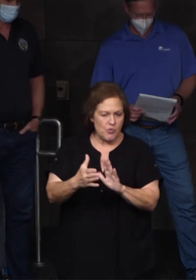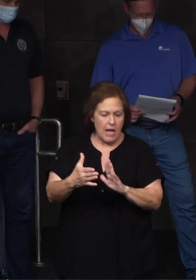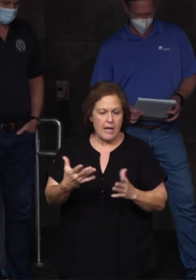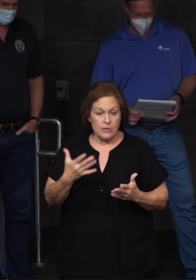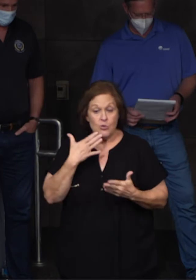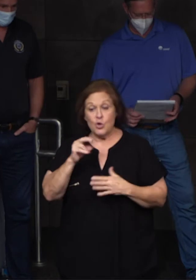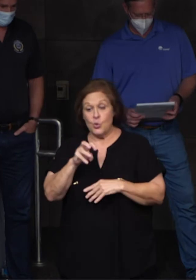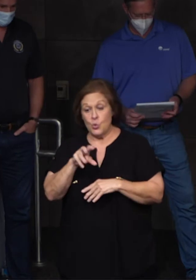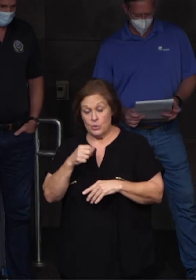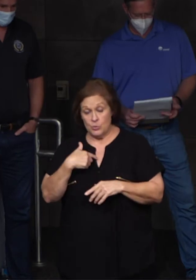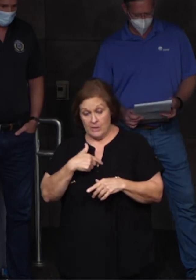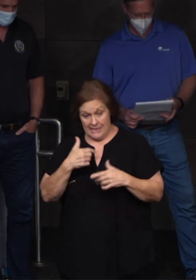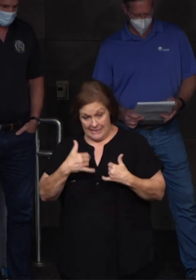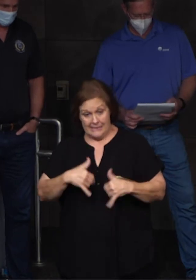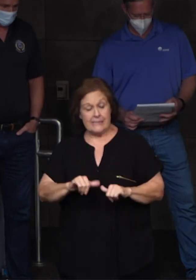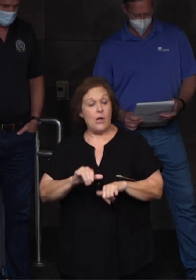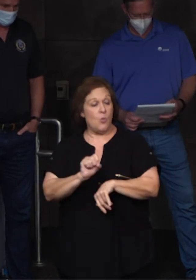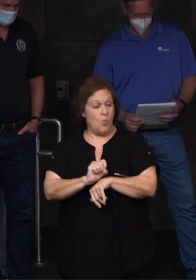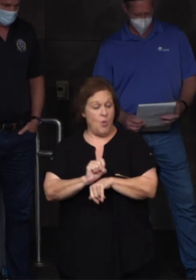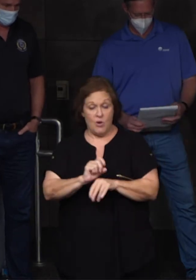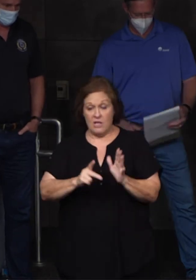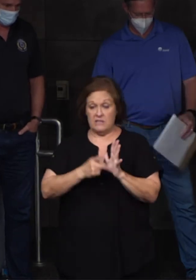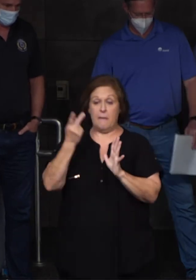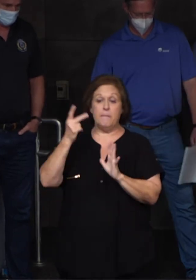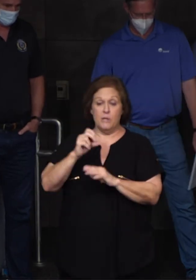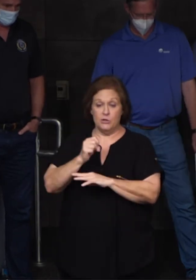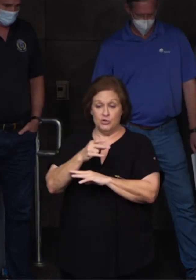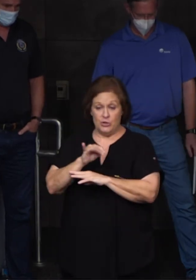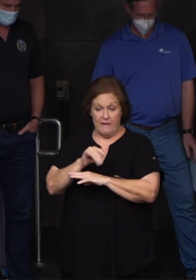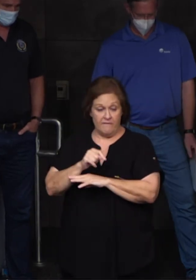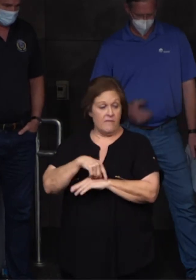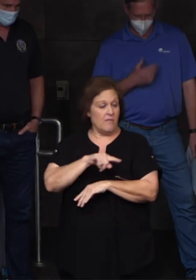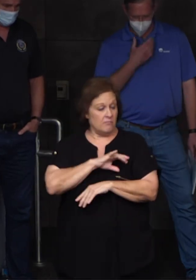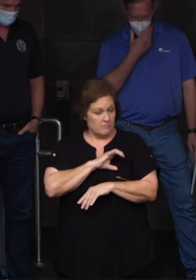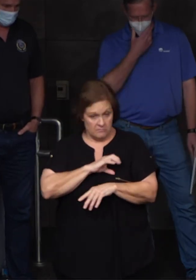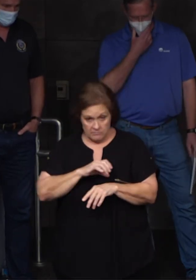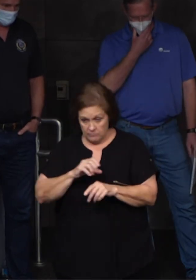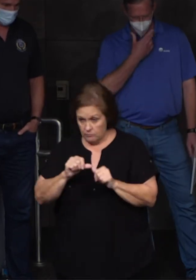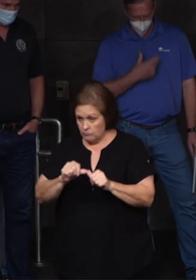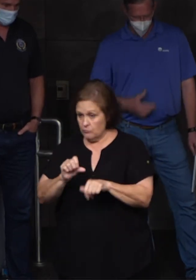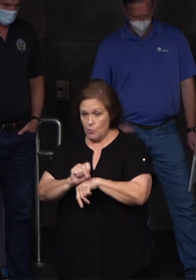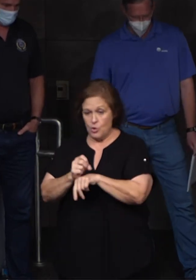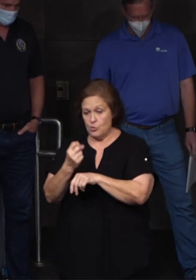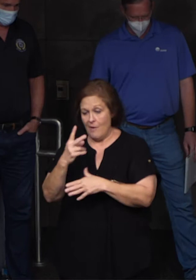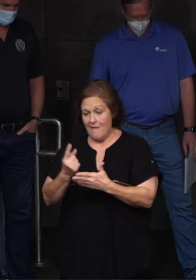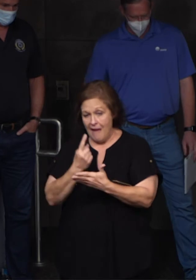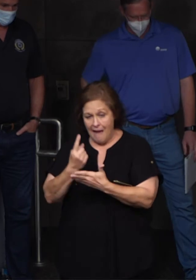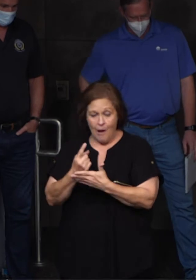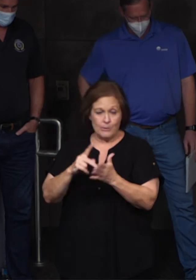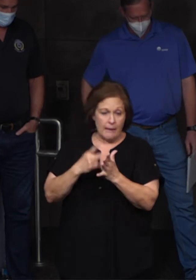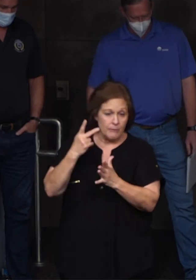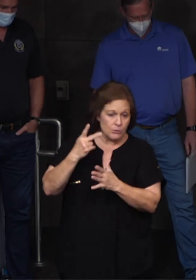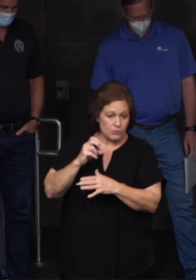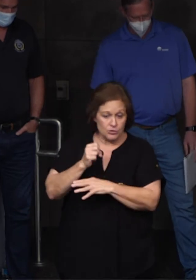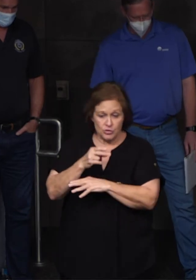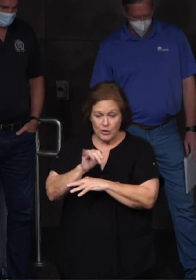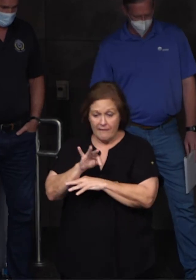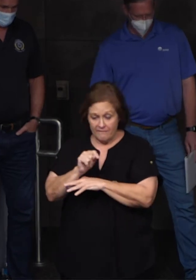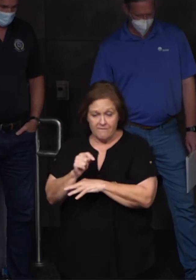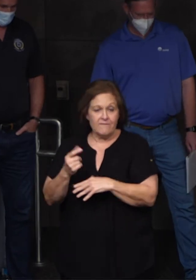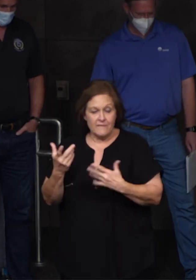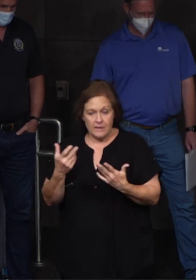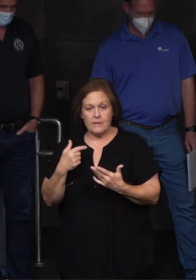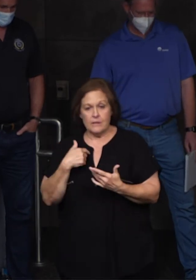we are still running double shifts. All of the detectives are working and working 12-hour shifts and double shifts on it. So,